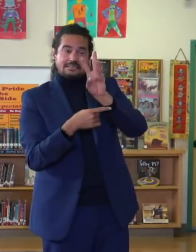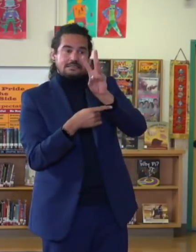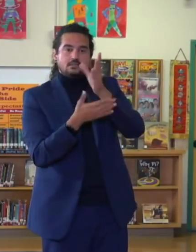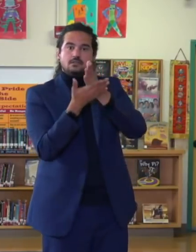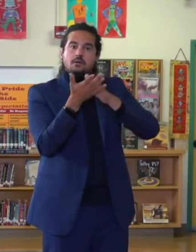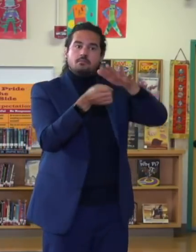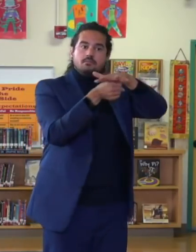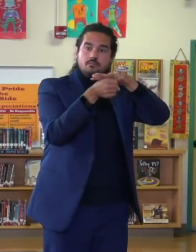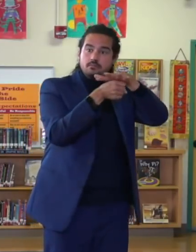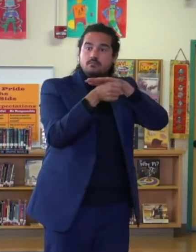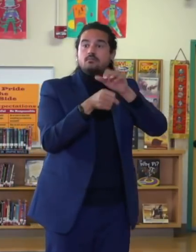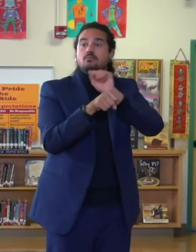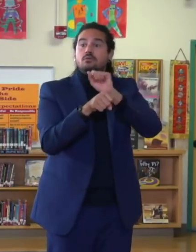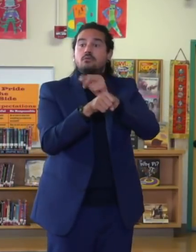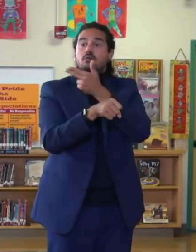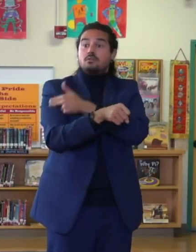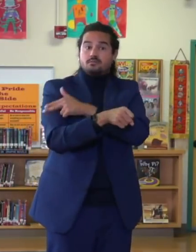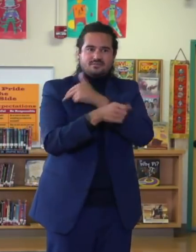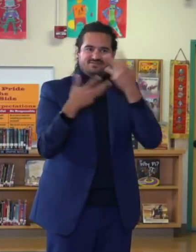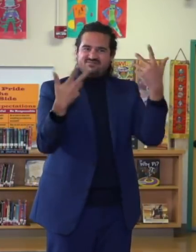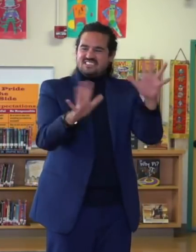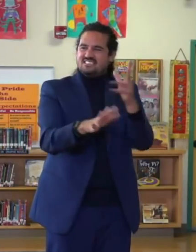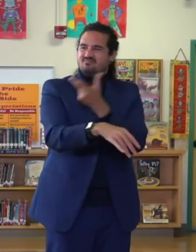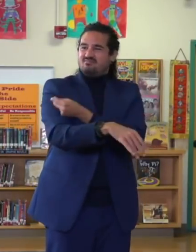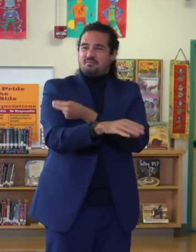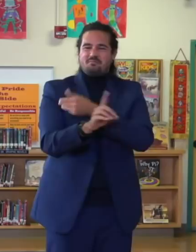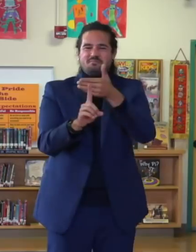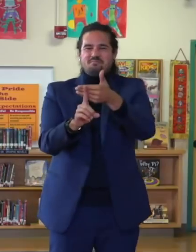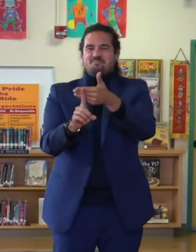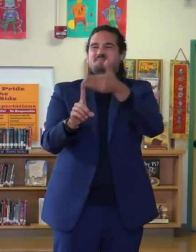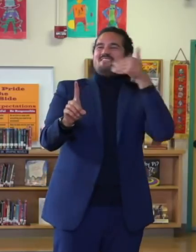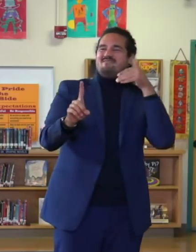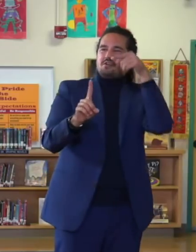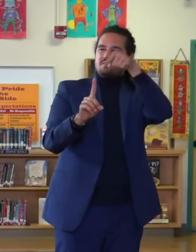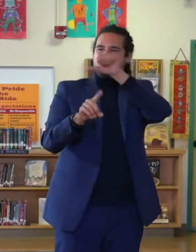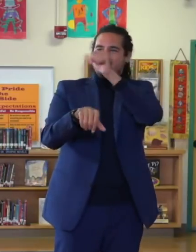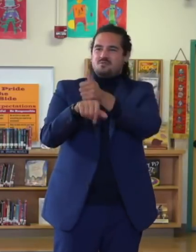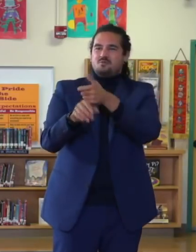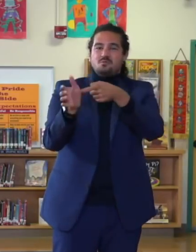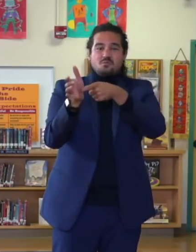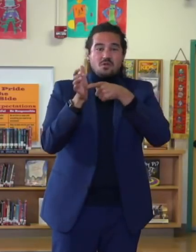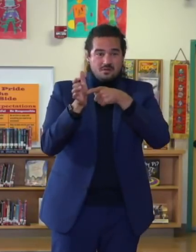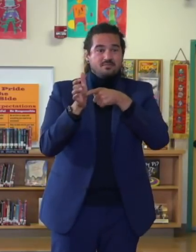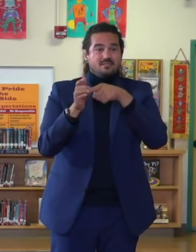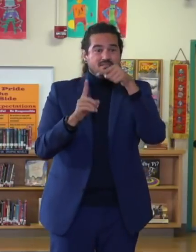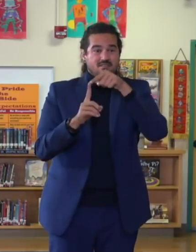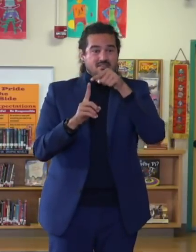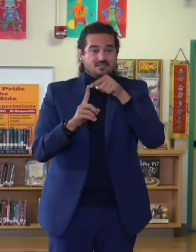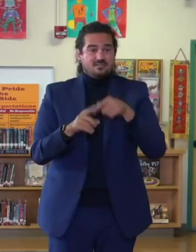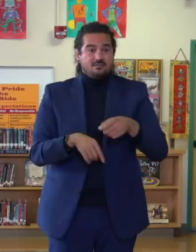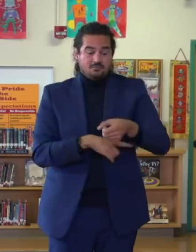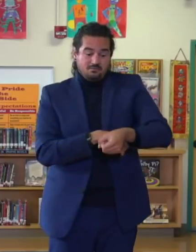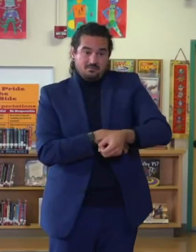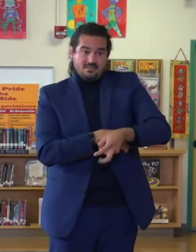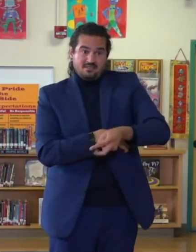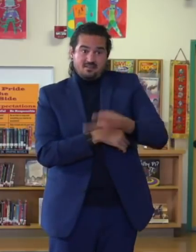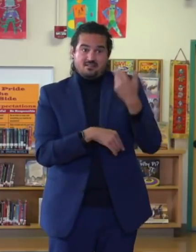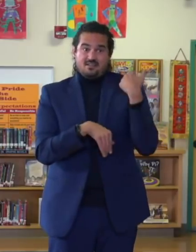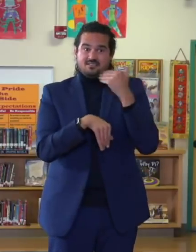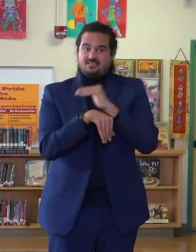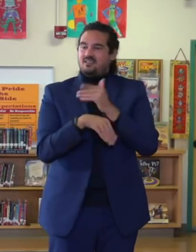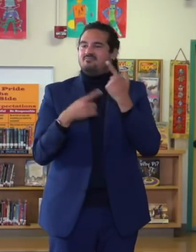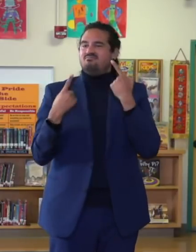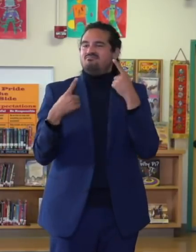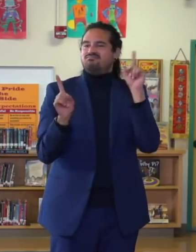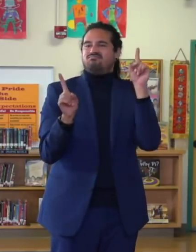before the stated requirement went in effect at midnight last night. As it relates to the current vaccination requirements, I'll remind